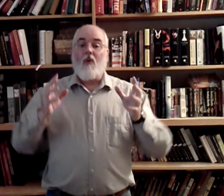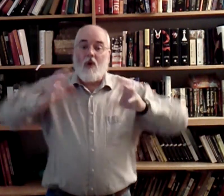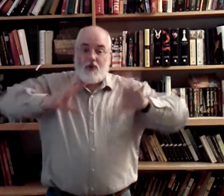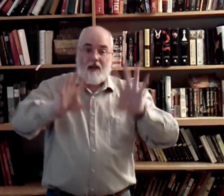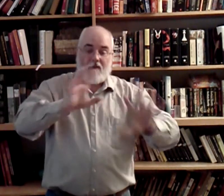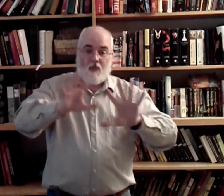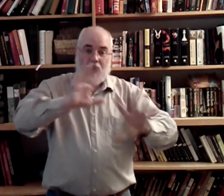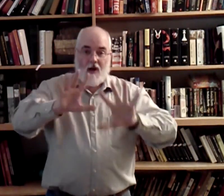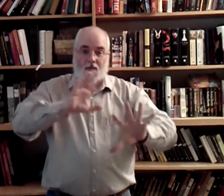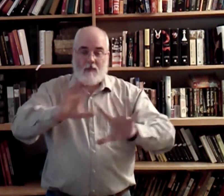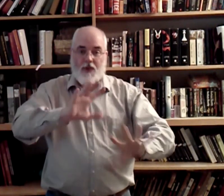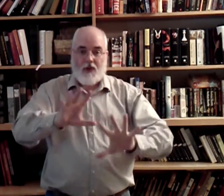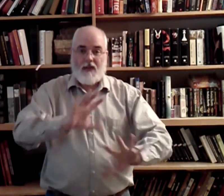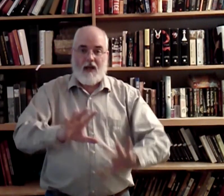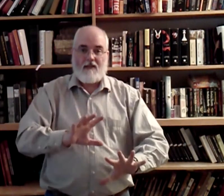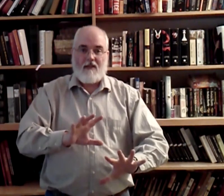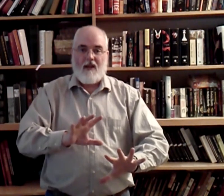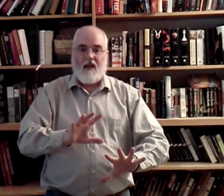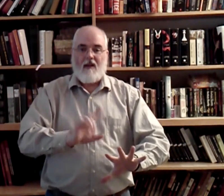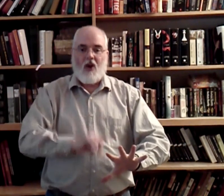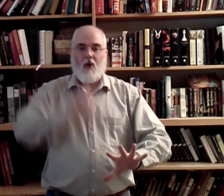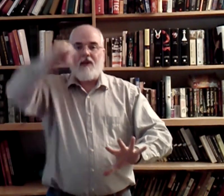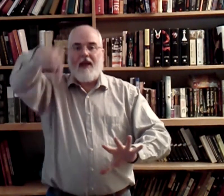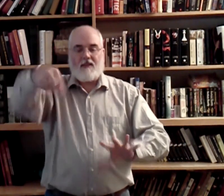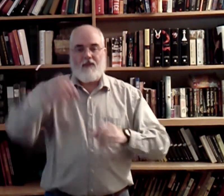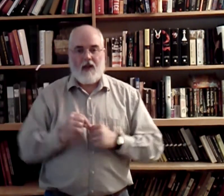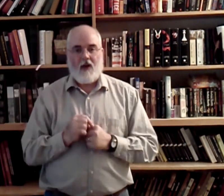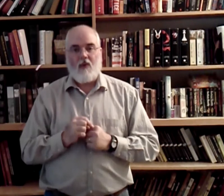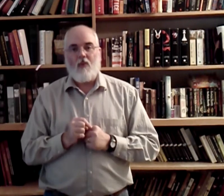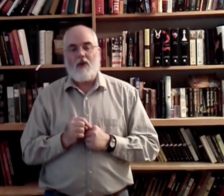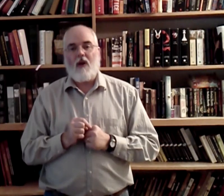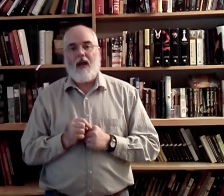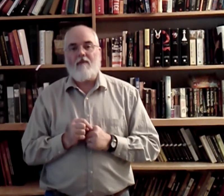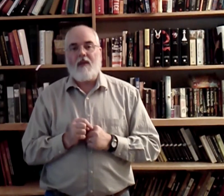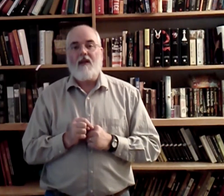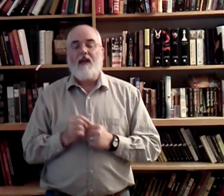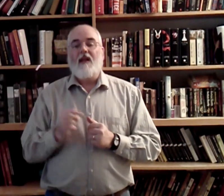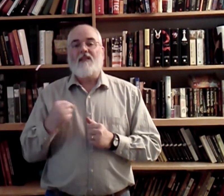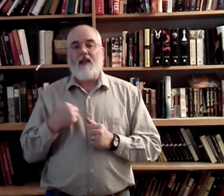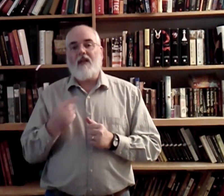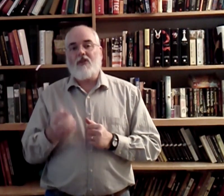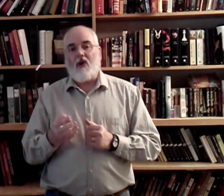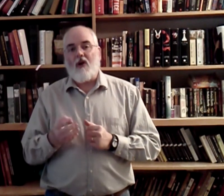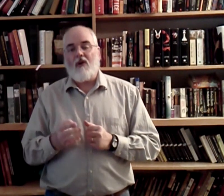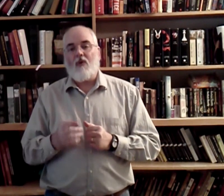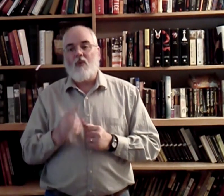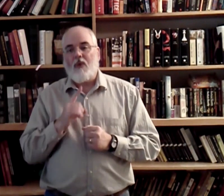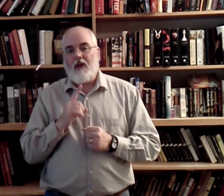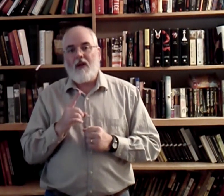Once you get where you're comfortable with all the signs. Go on to the next video. Which will have me singing the song really,